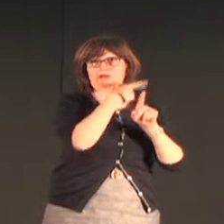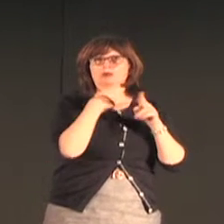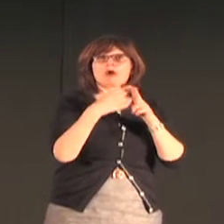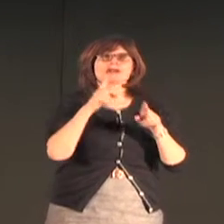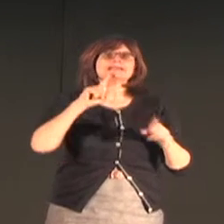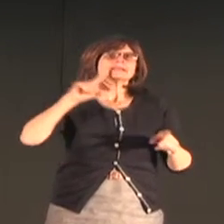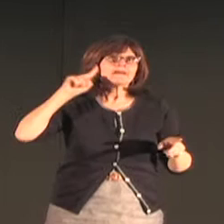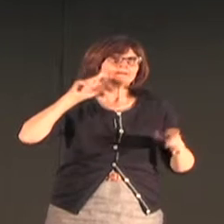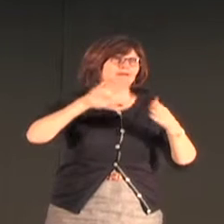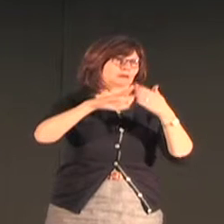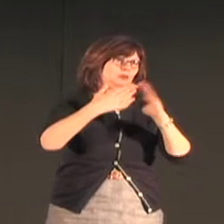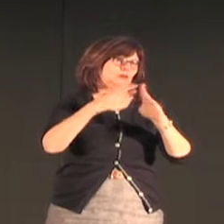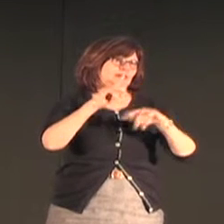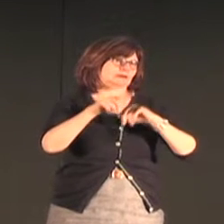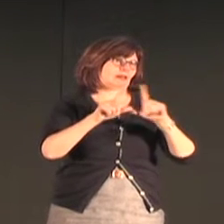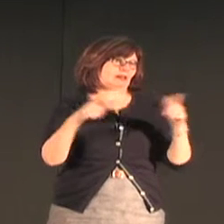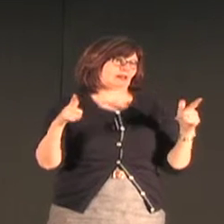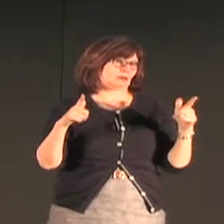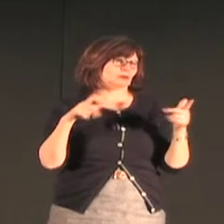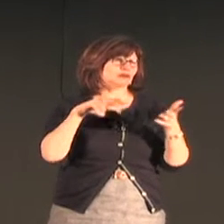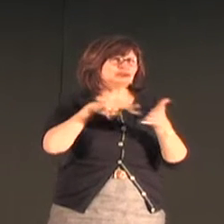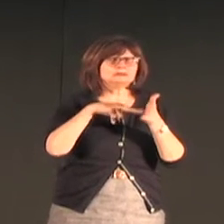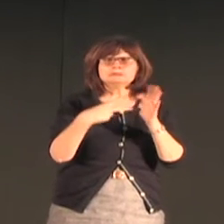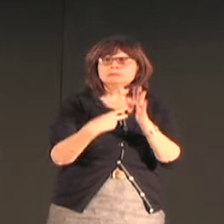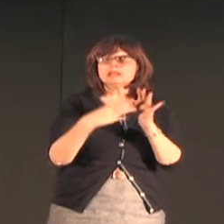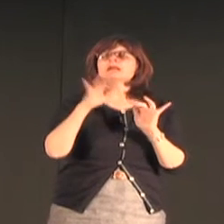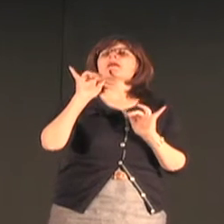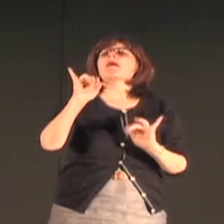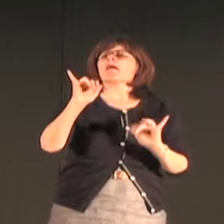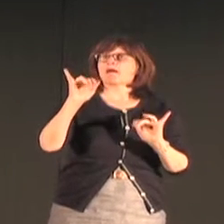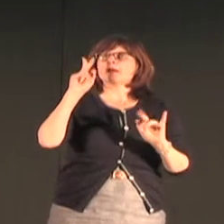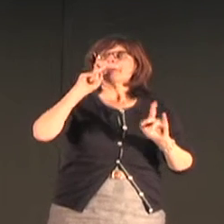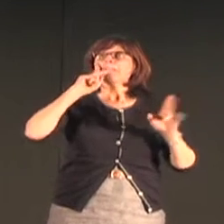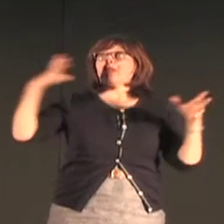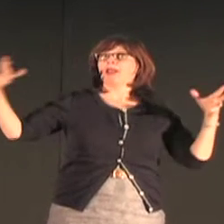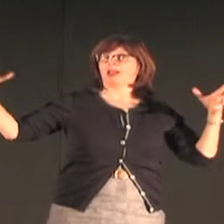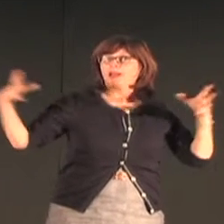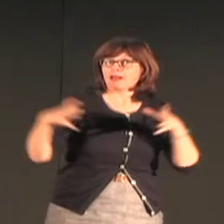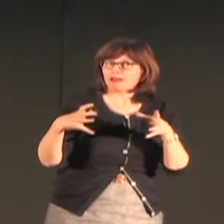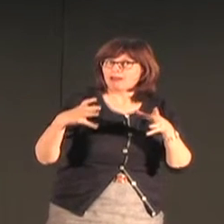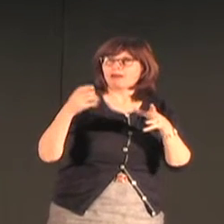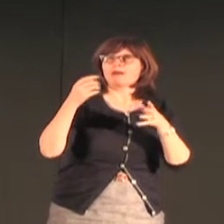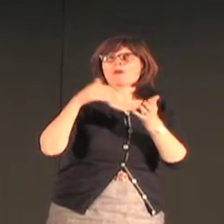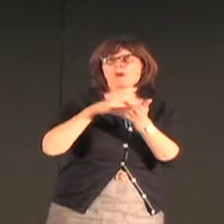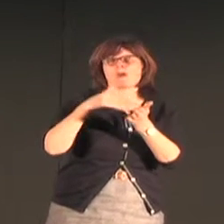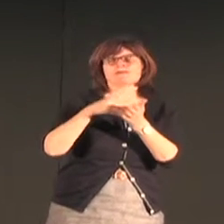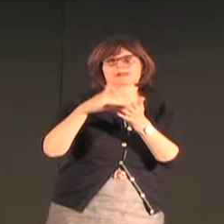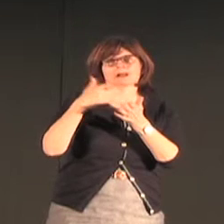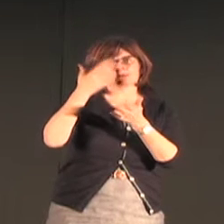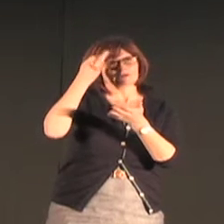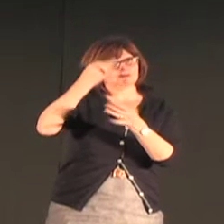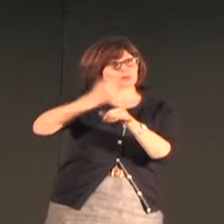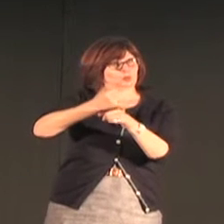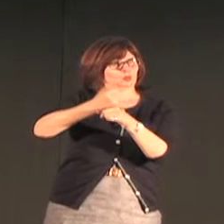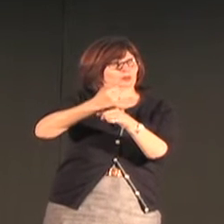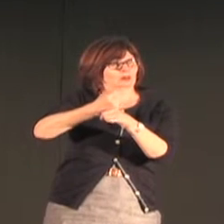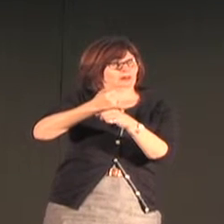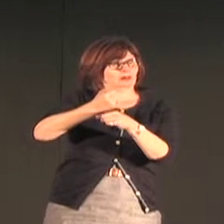over the past 30 years has shown us that there is something called village sign language and deaf